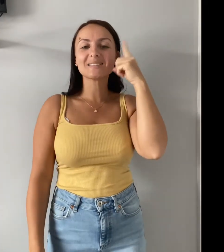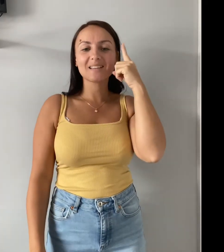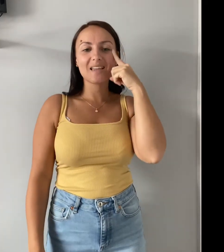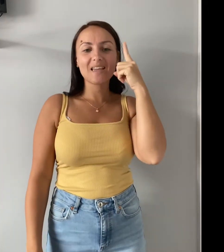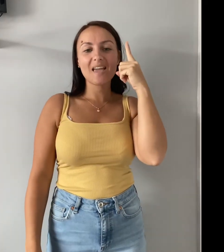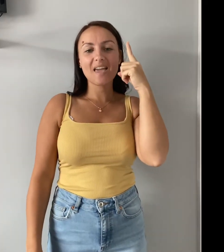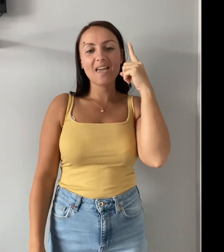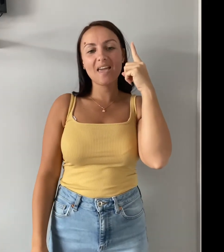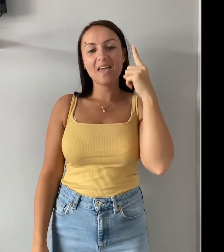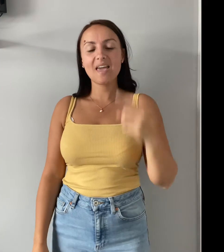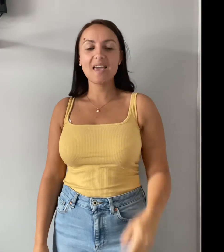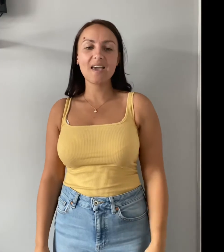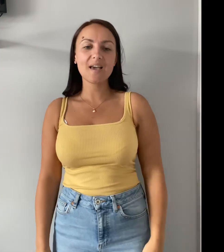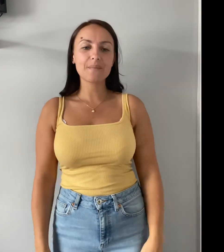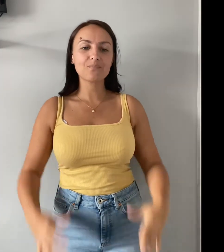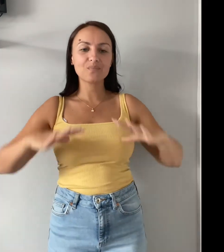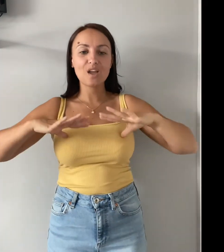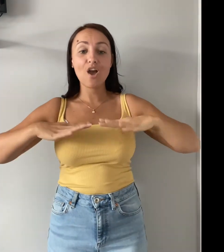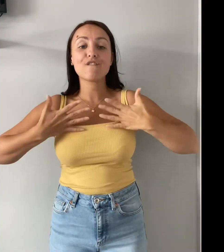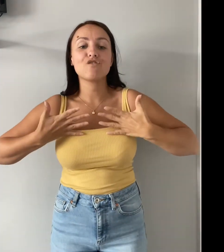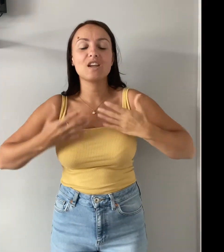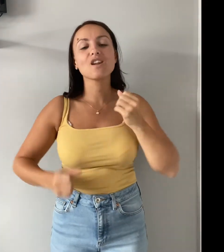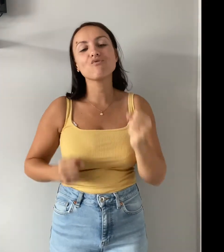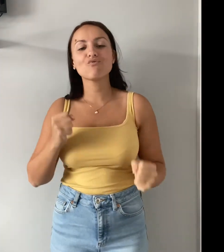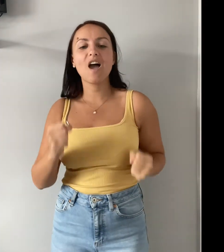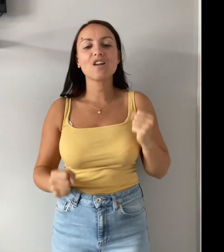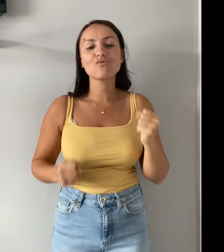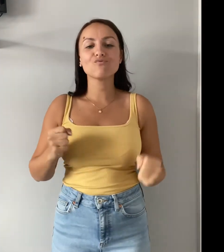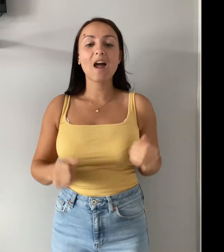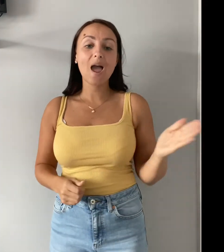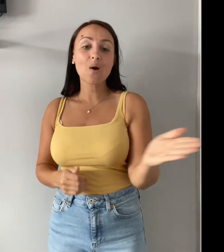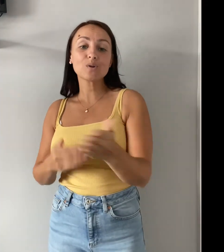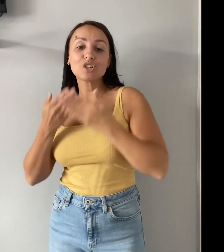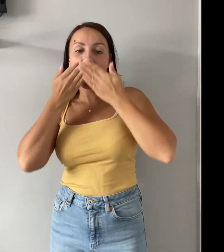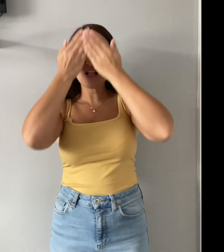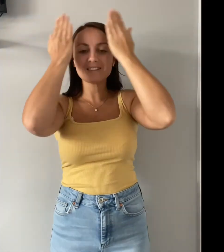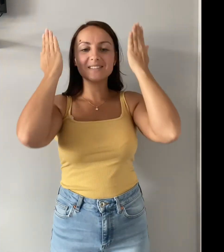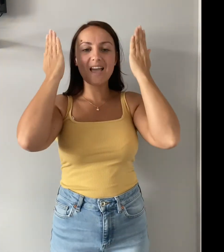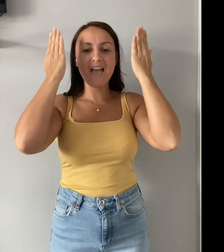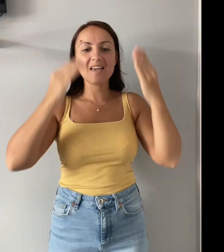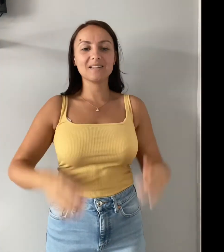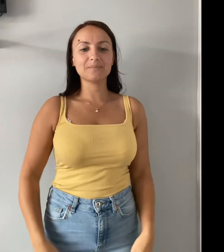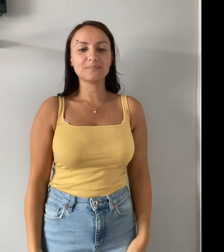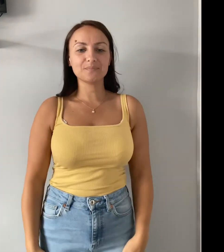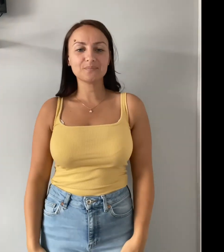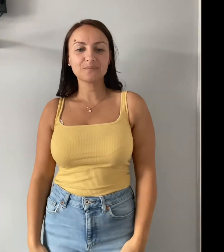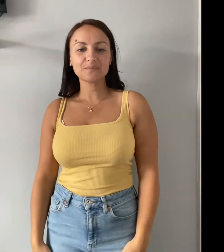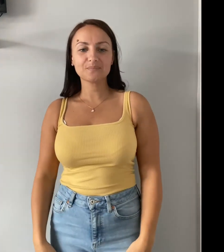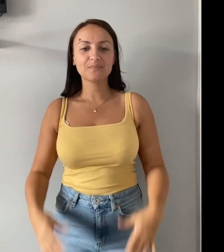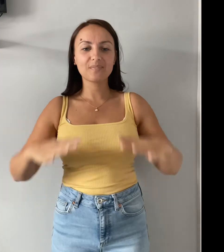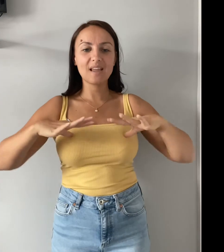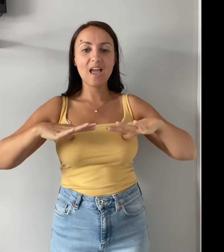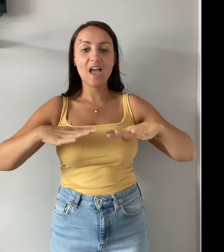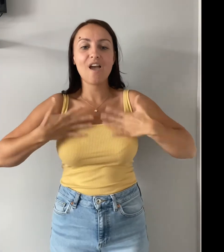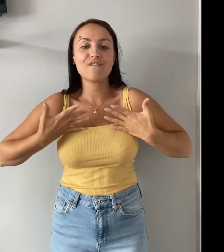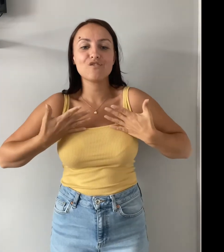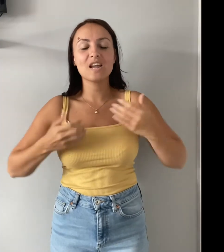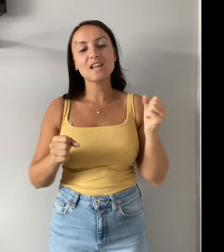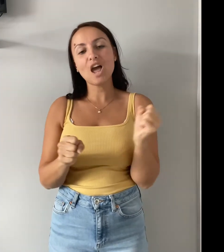see it No one's saying be here We don't run around all day Well, that's definitely the other We are